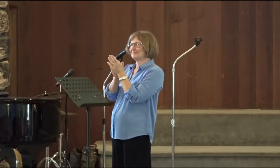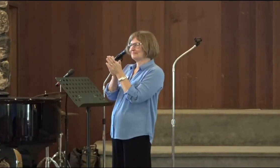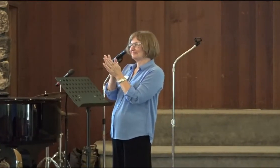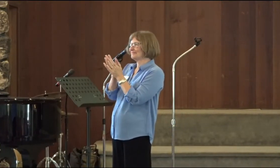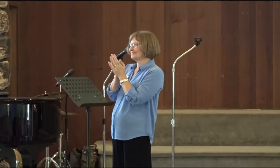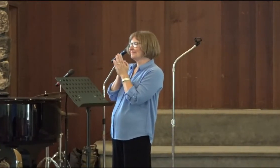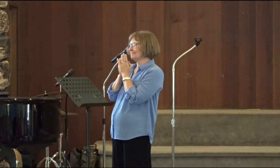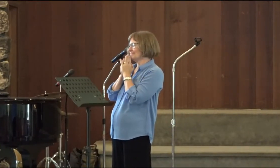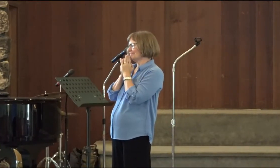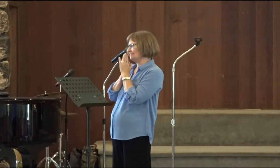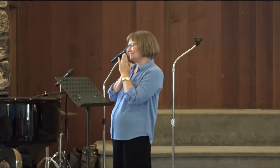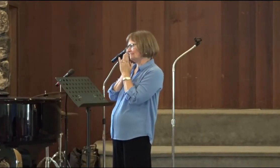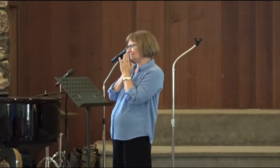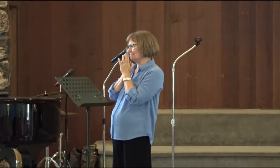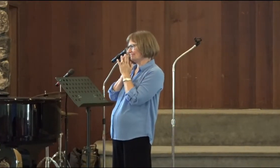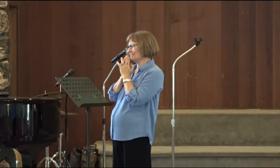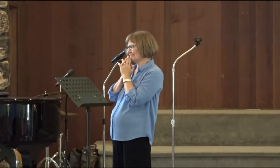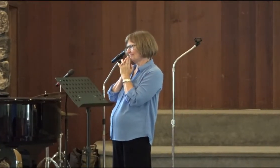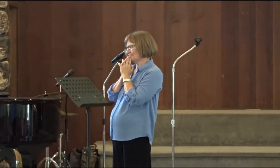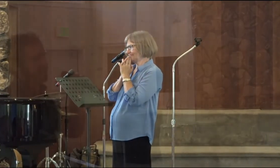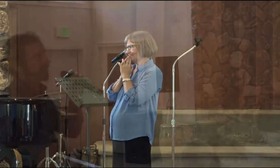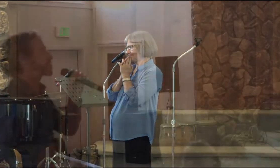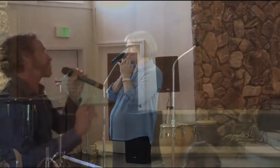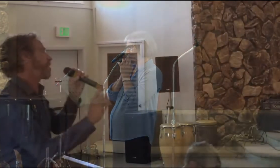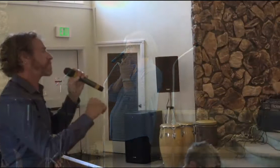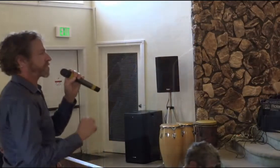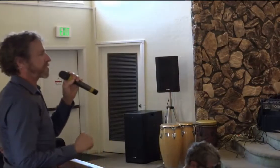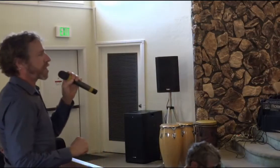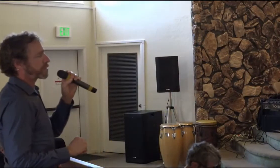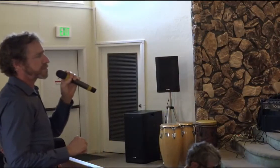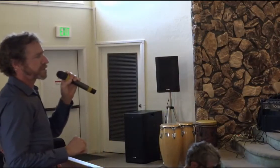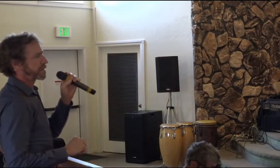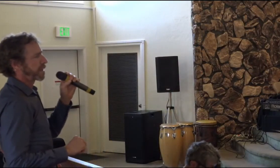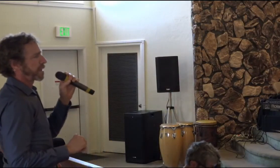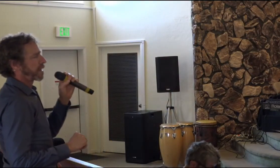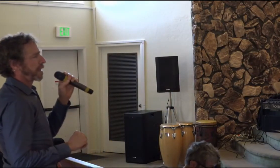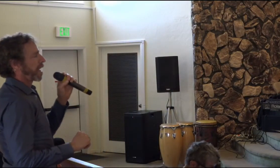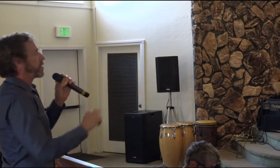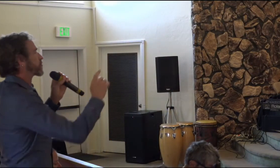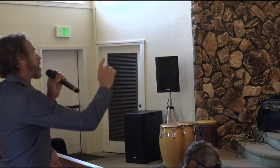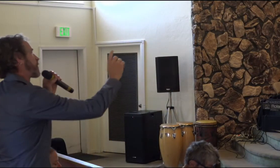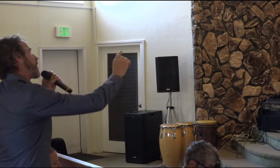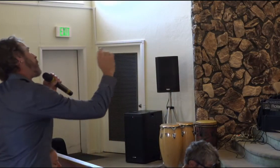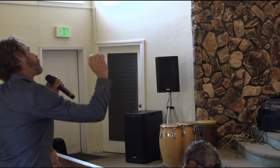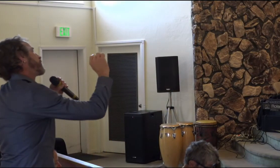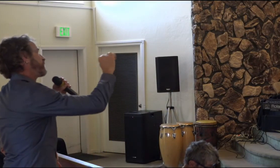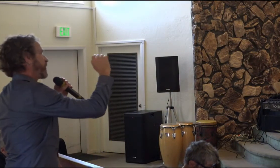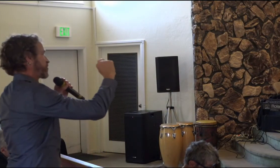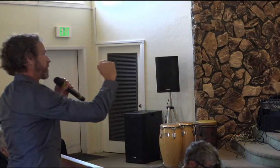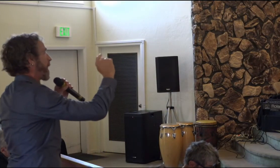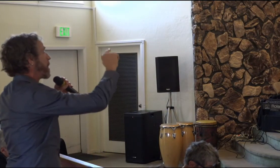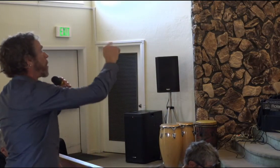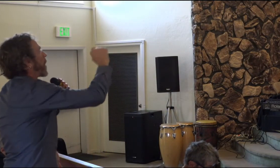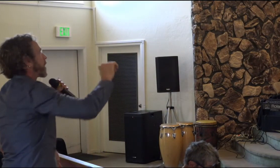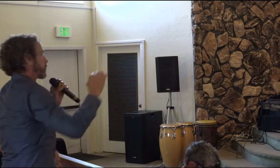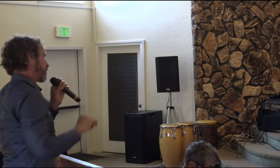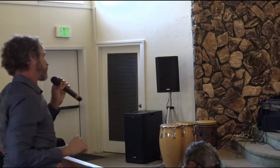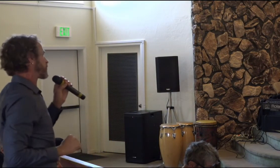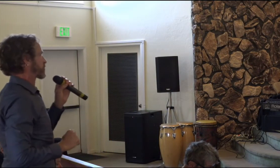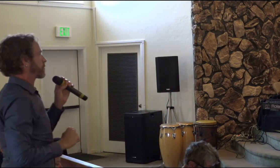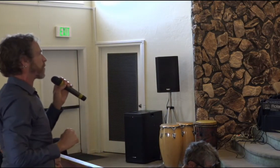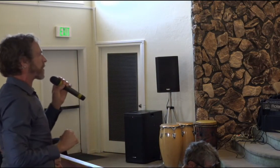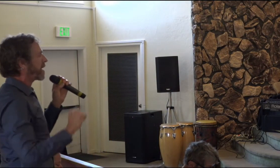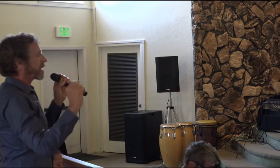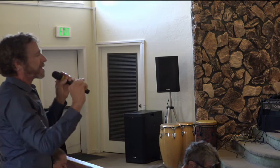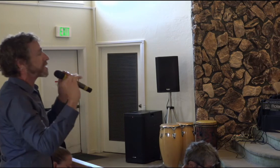You see, my mama knows, and she knows that she knows, and you're talking about holding the vision, about why you're